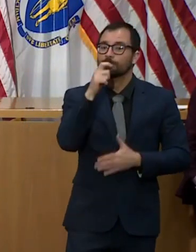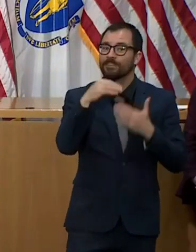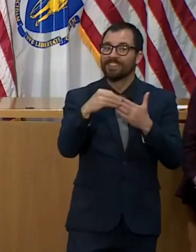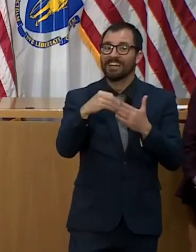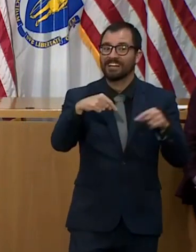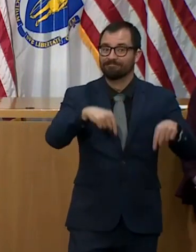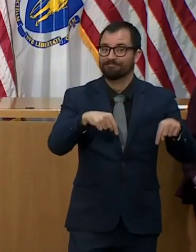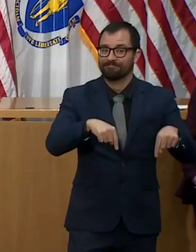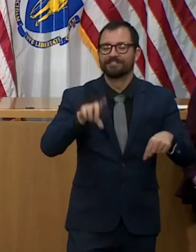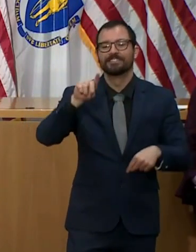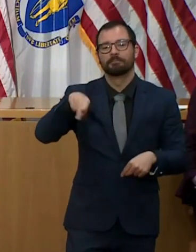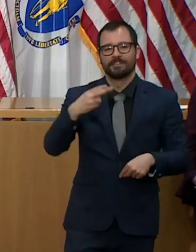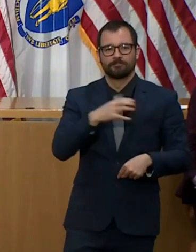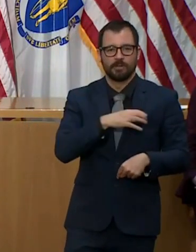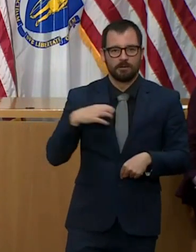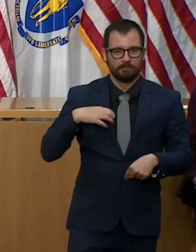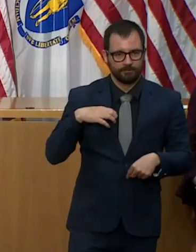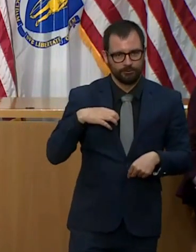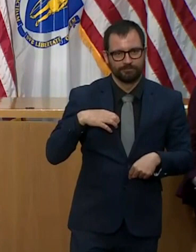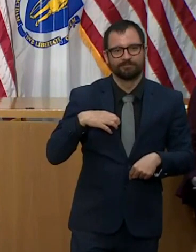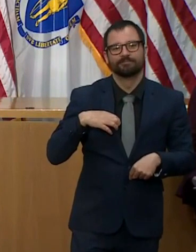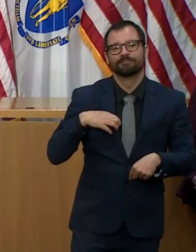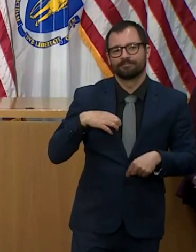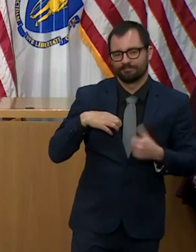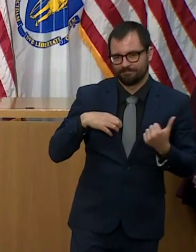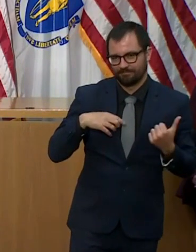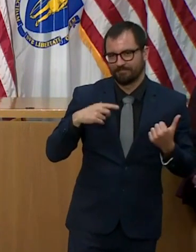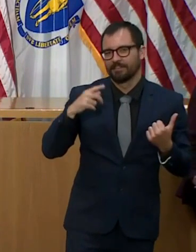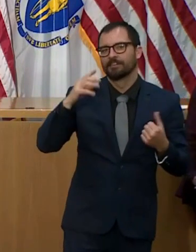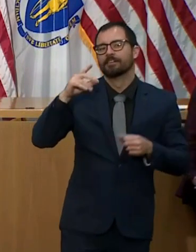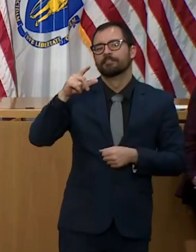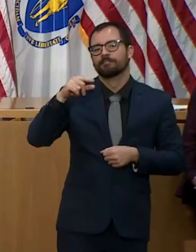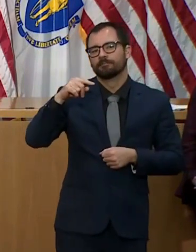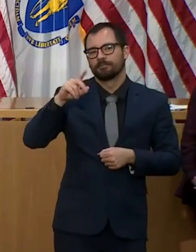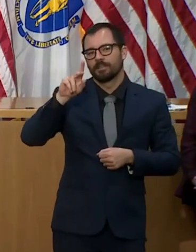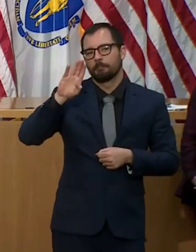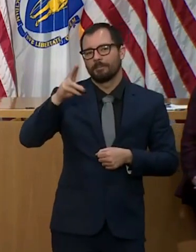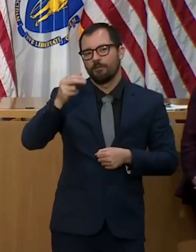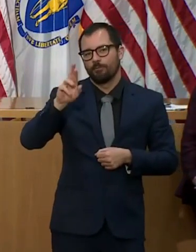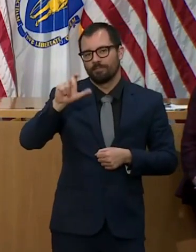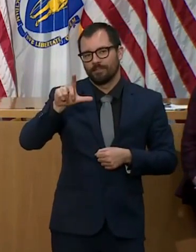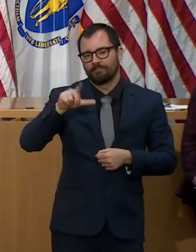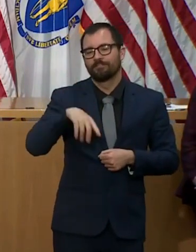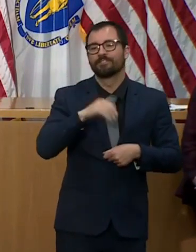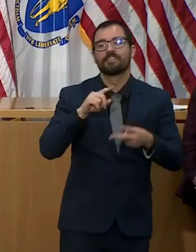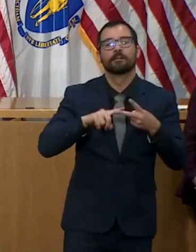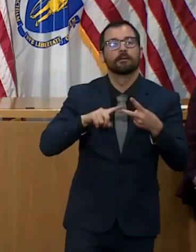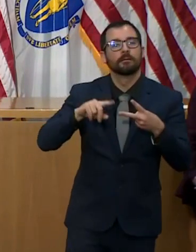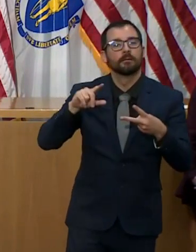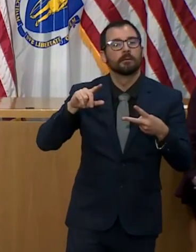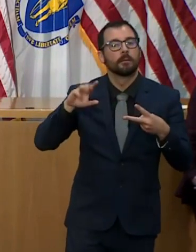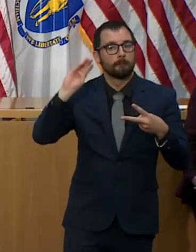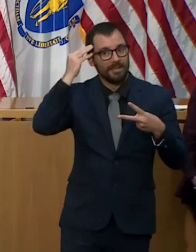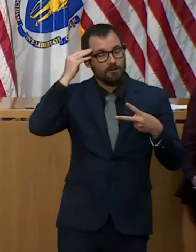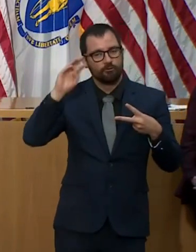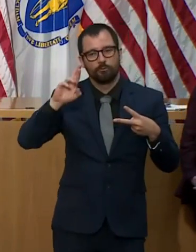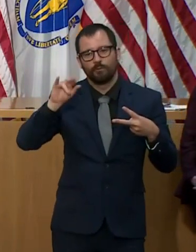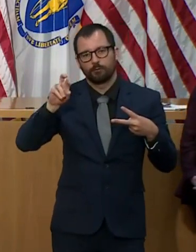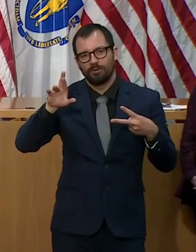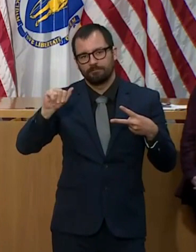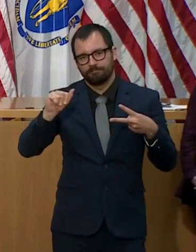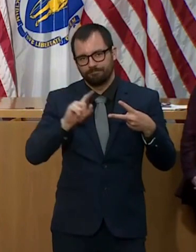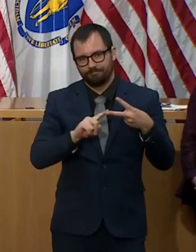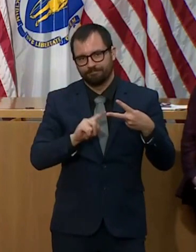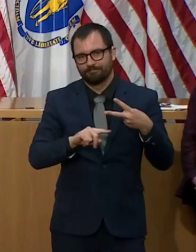will provide more details on the advisory board in just a minute. I'm confident this team will come up with thoughtful recommendations for how we